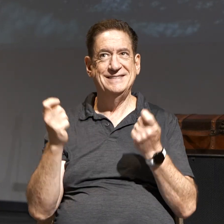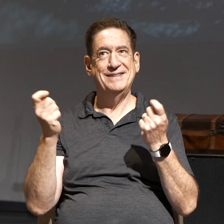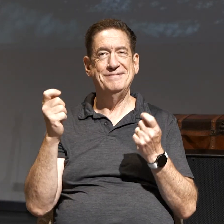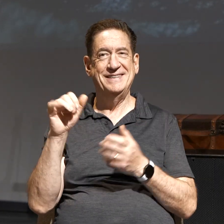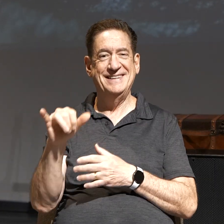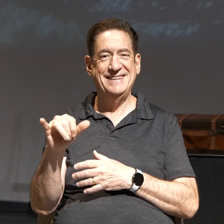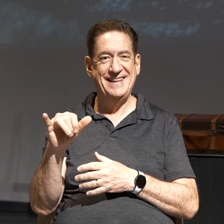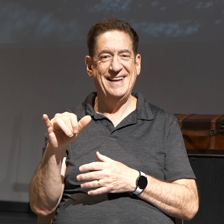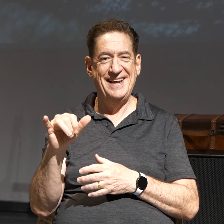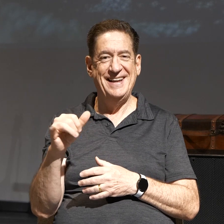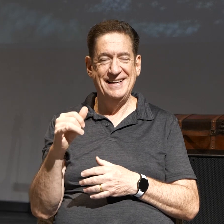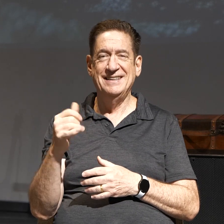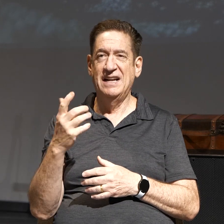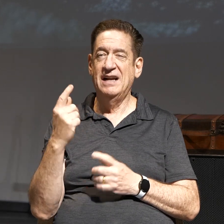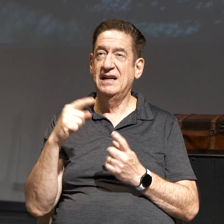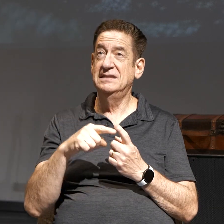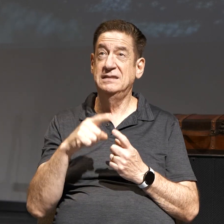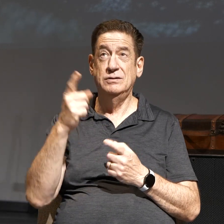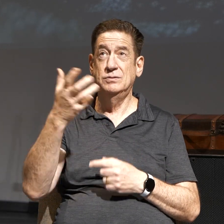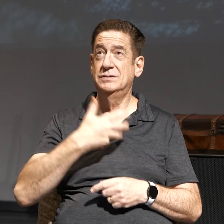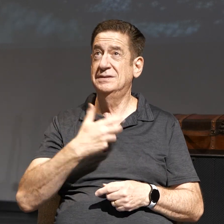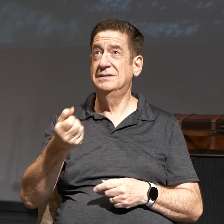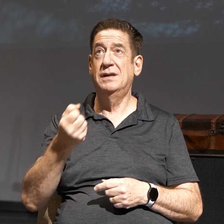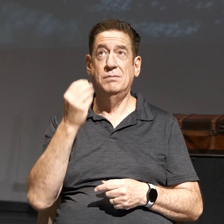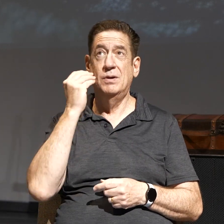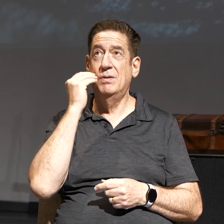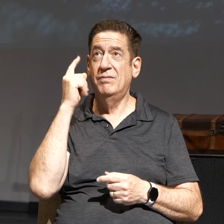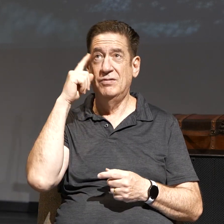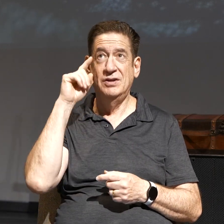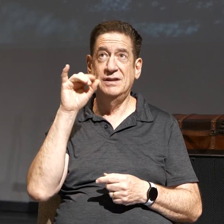until you take me home to be with you for all eternity.